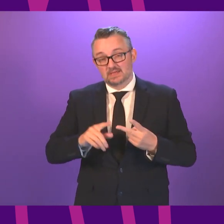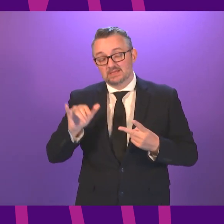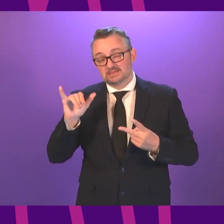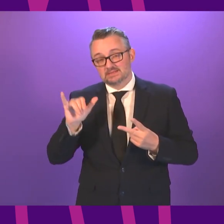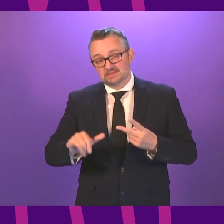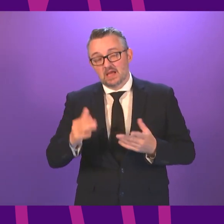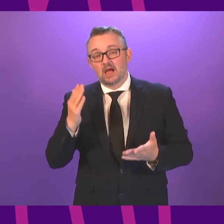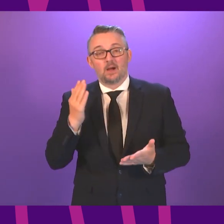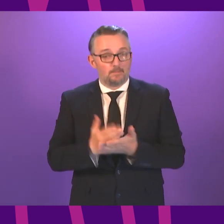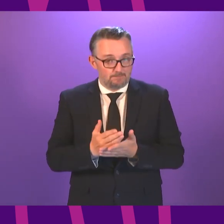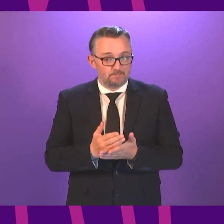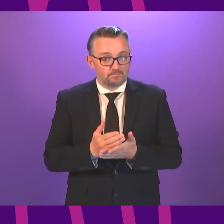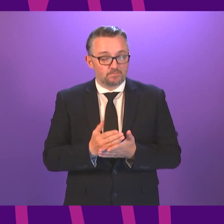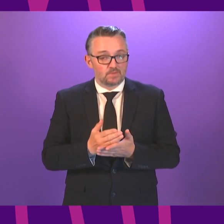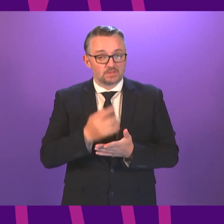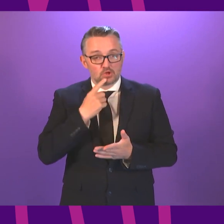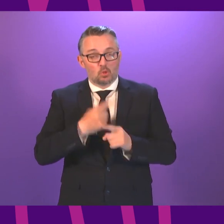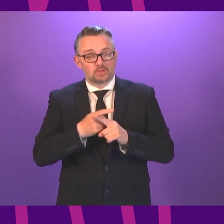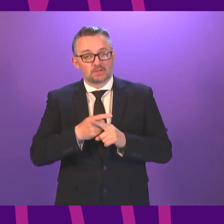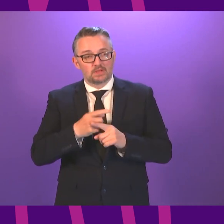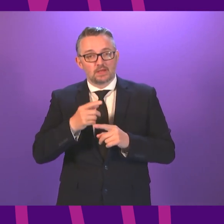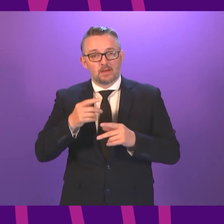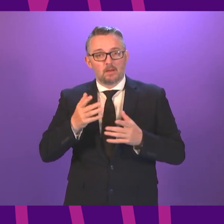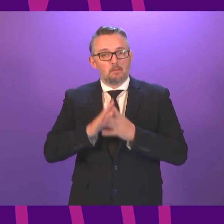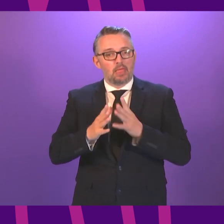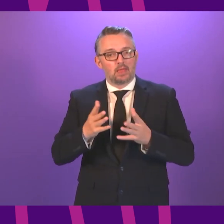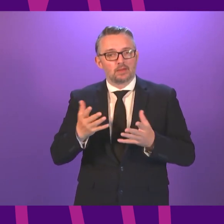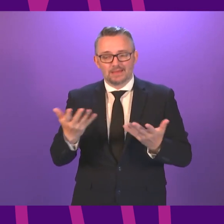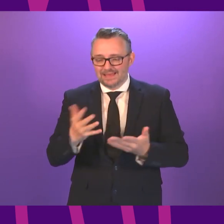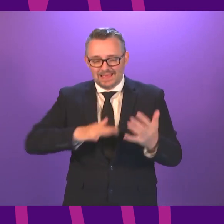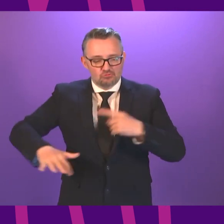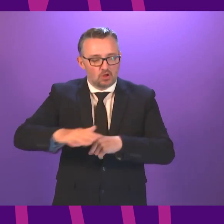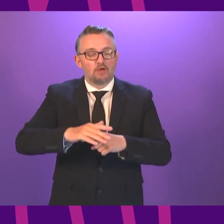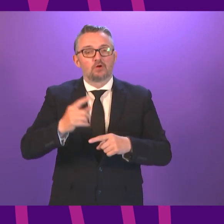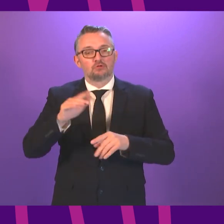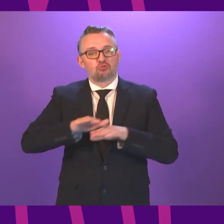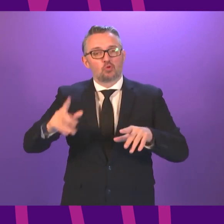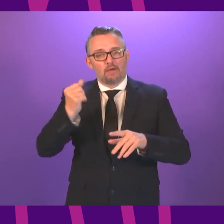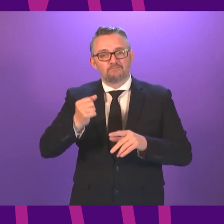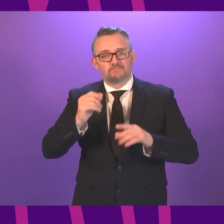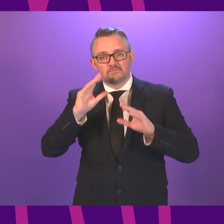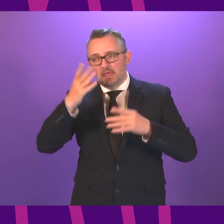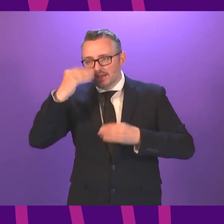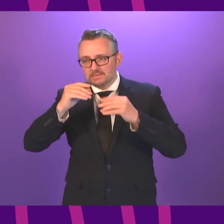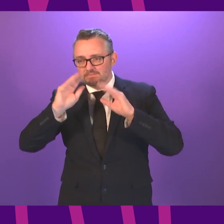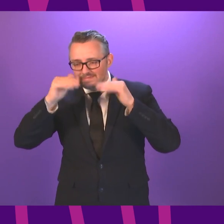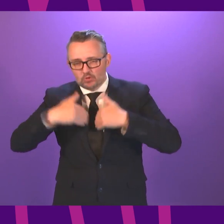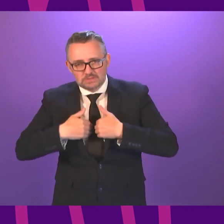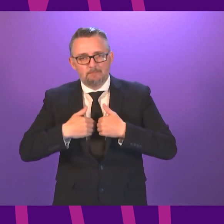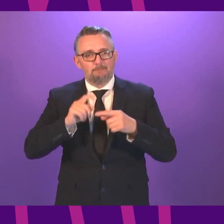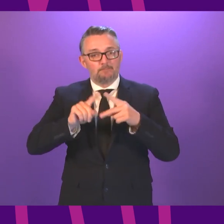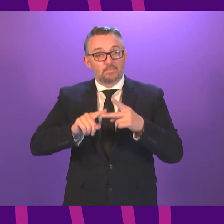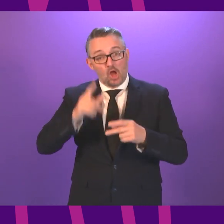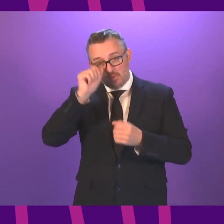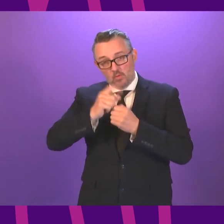absolutely ensure that the importance of sensory play parks is recognised I remember a few years ago opening a